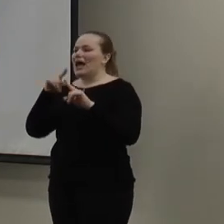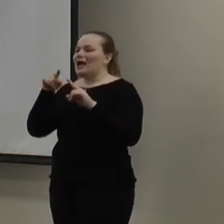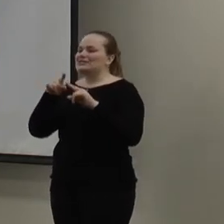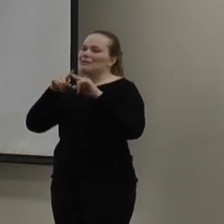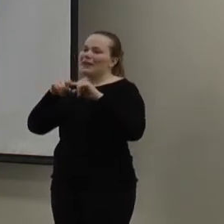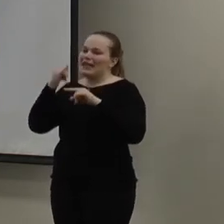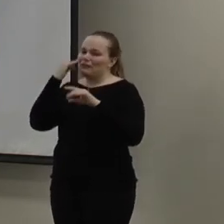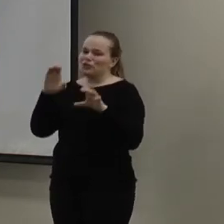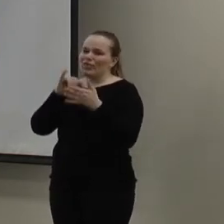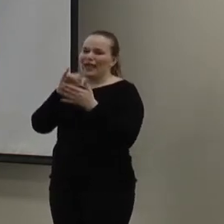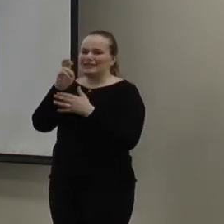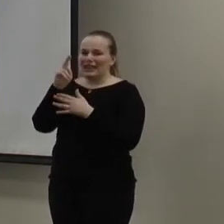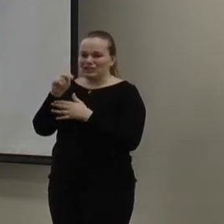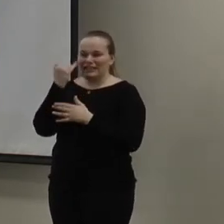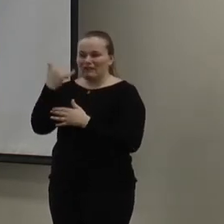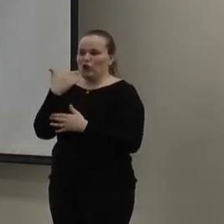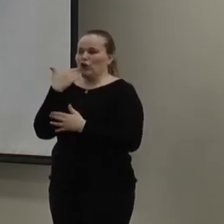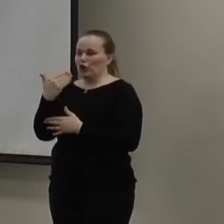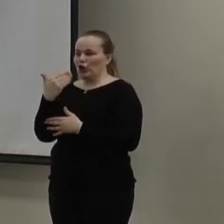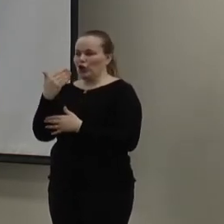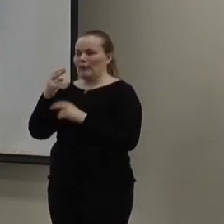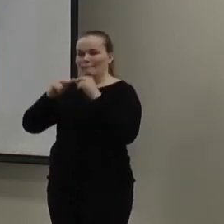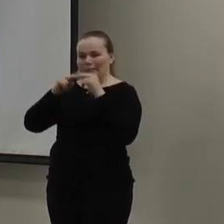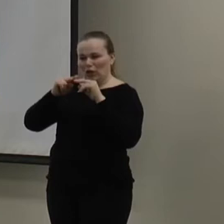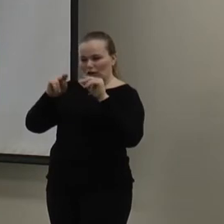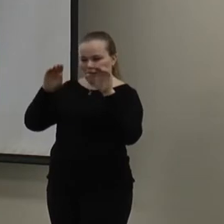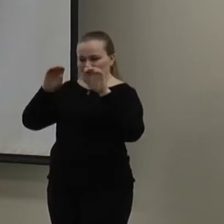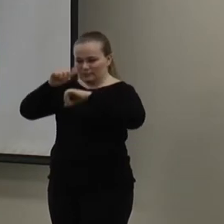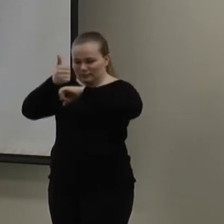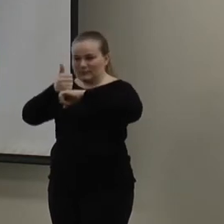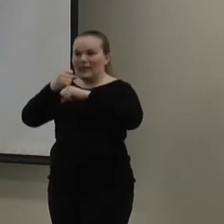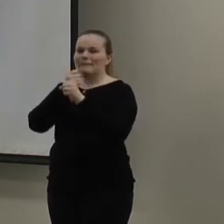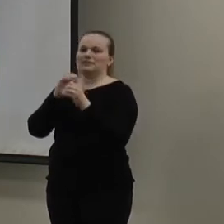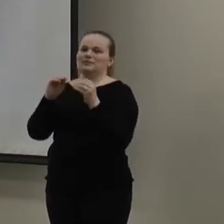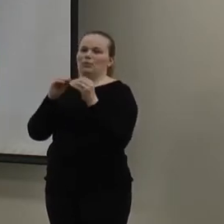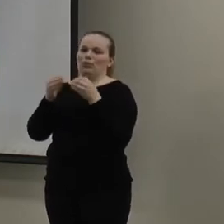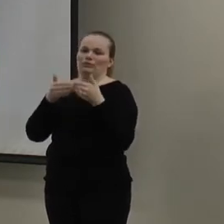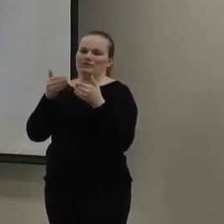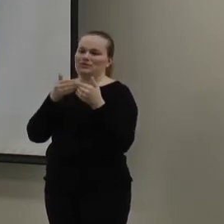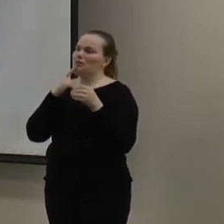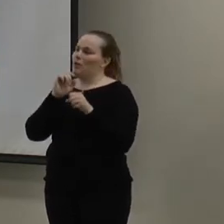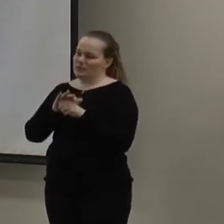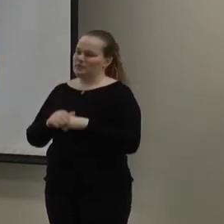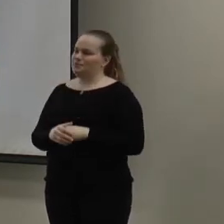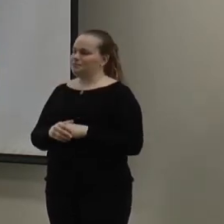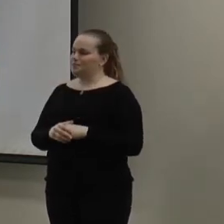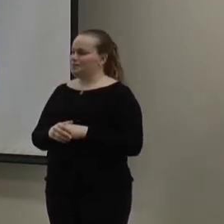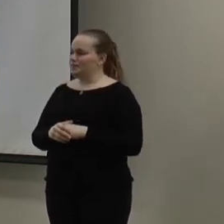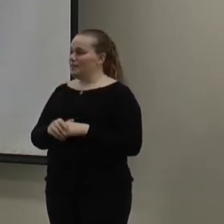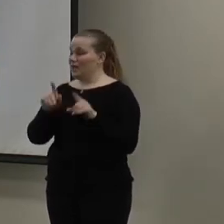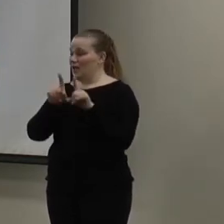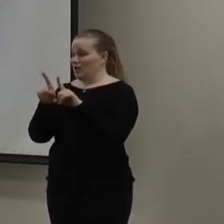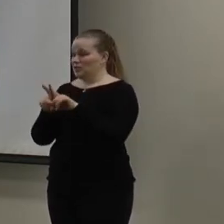you know, if you do that installation, you have a good building envelope. It makes it more doable. It really does. And also then,